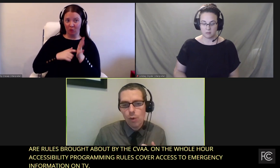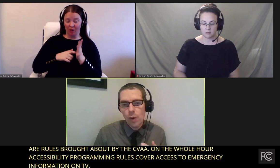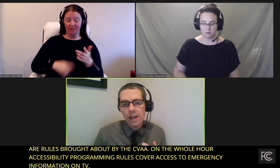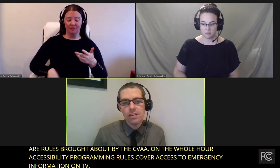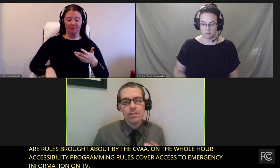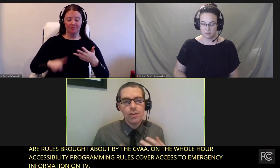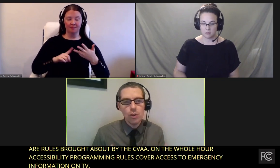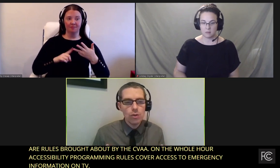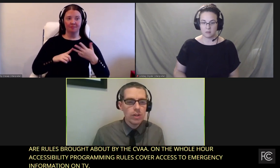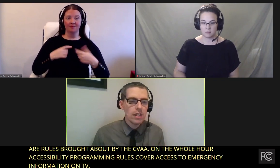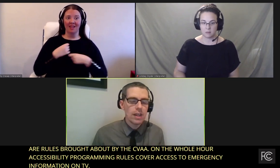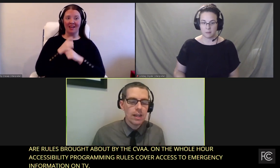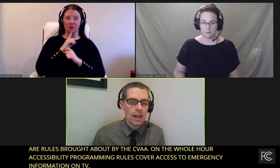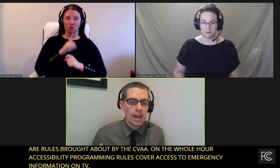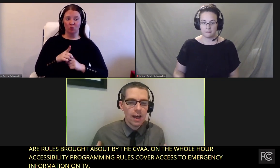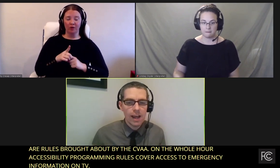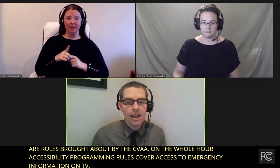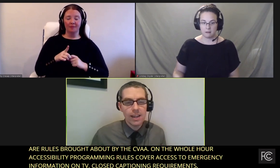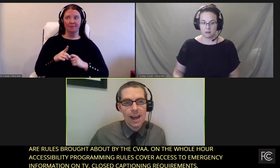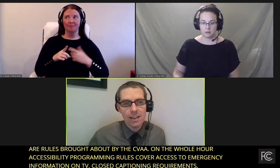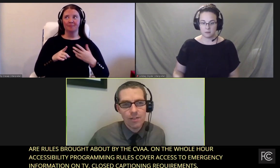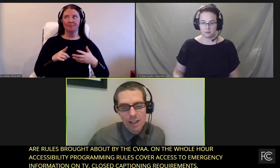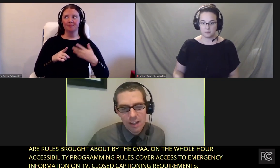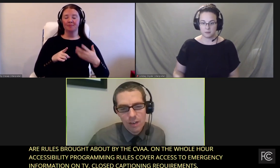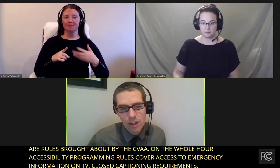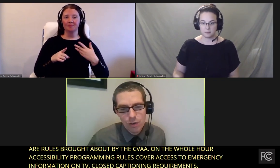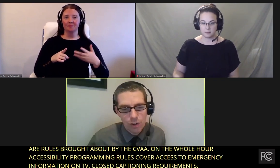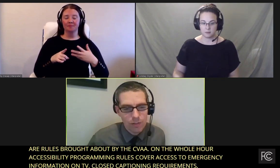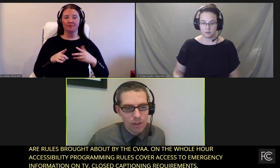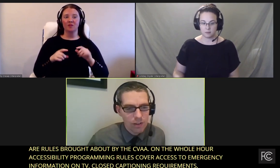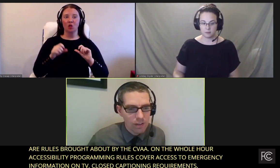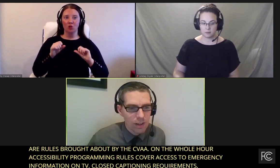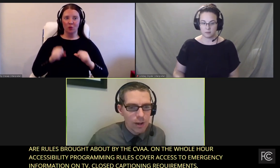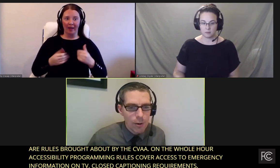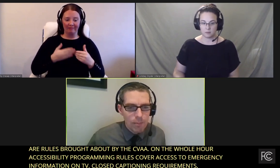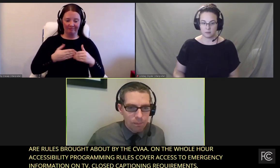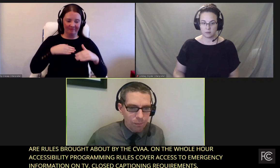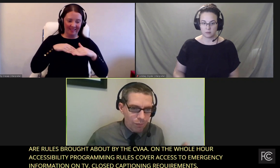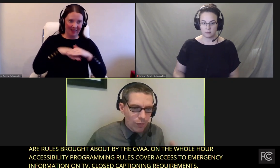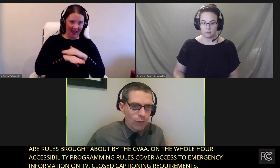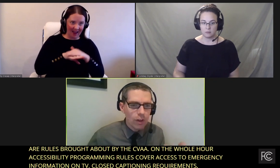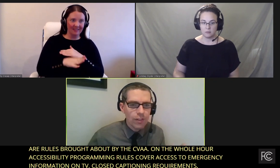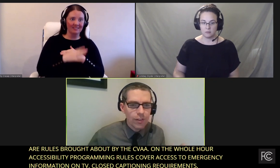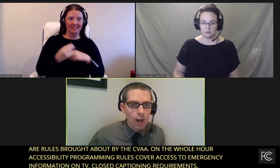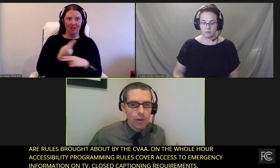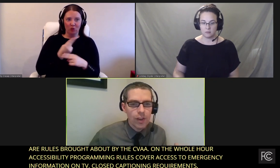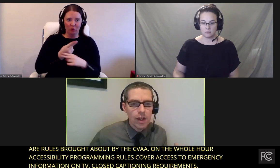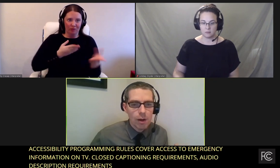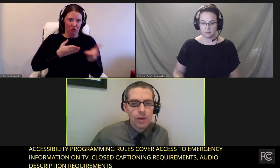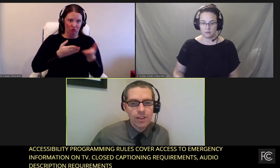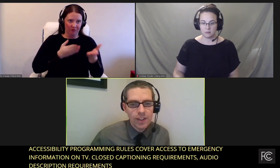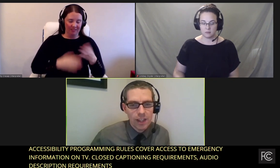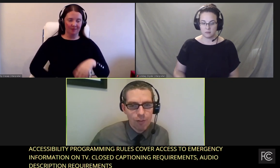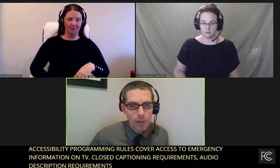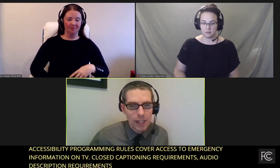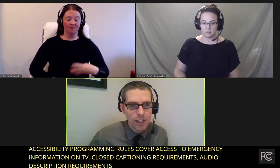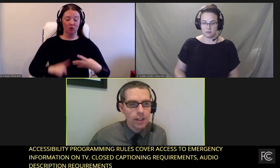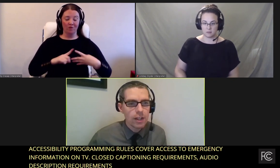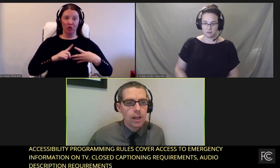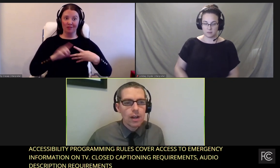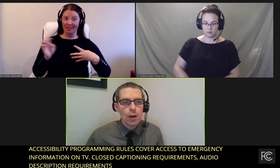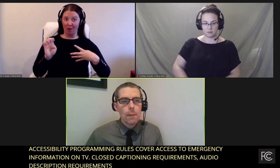accessible ways of using and activating these services. So let's start with the emergency